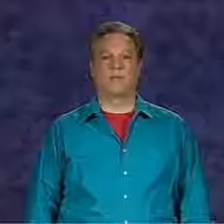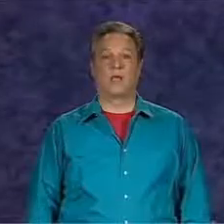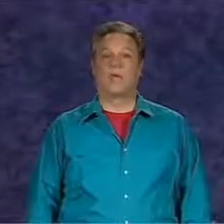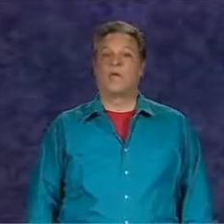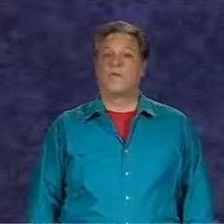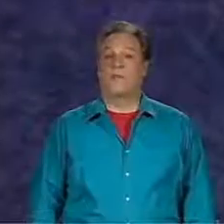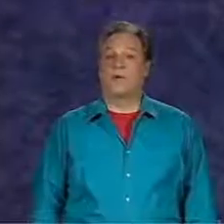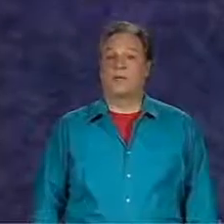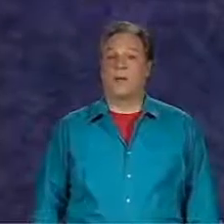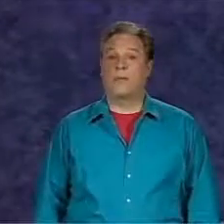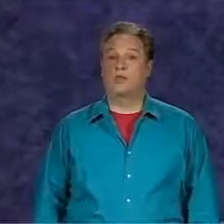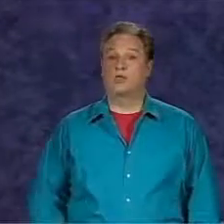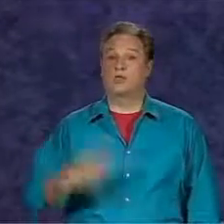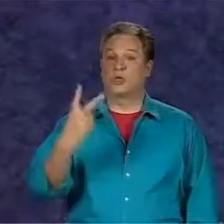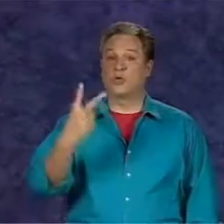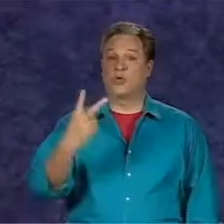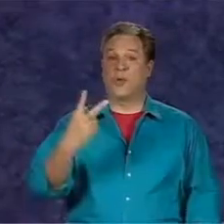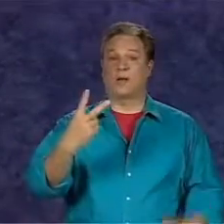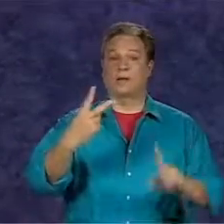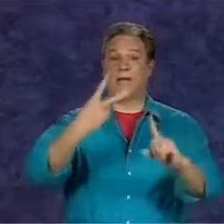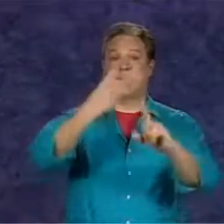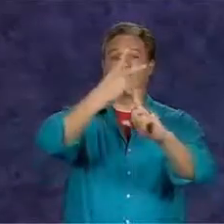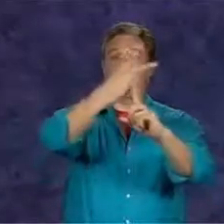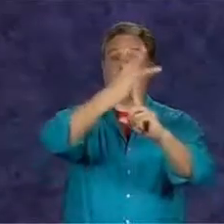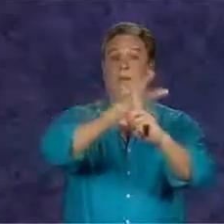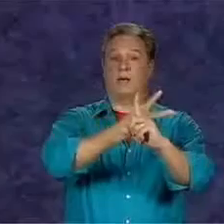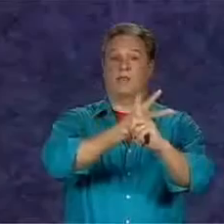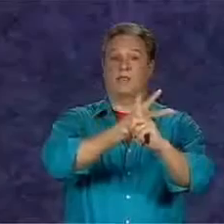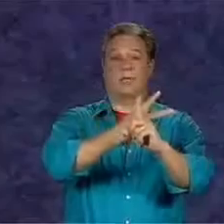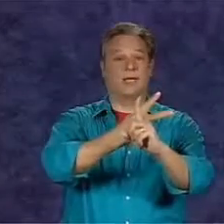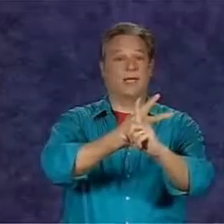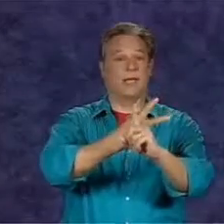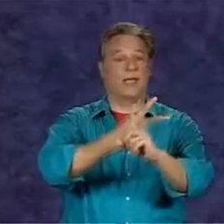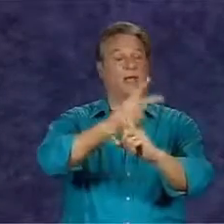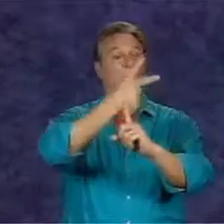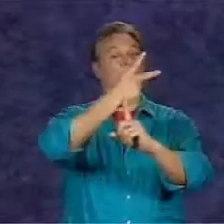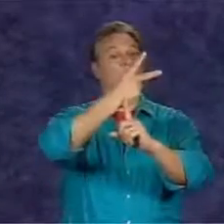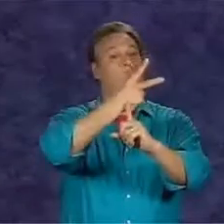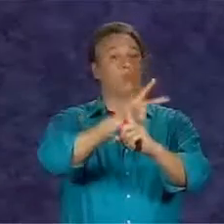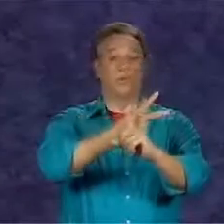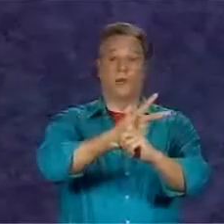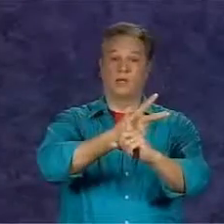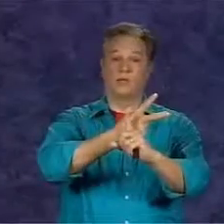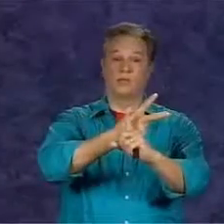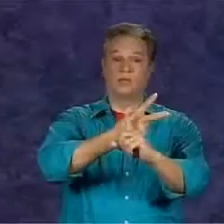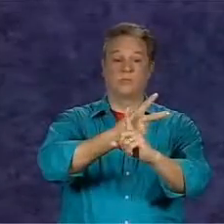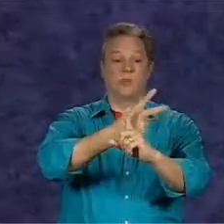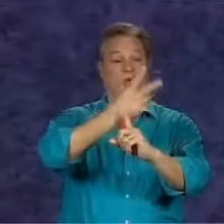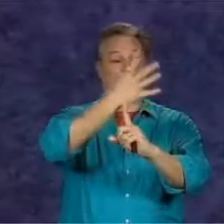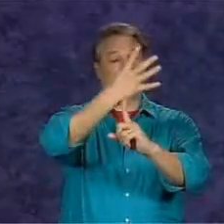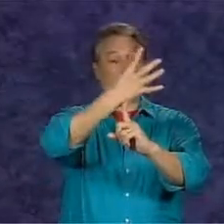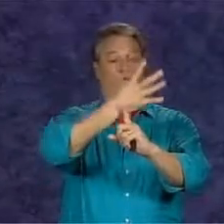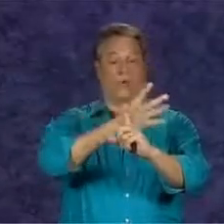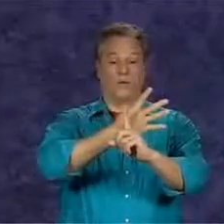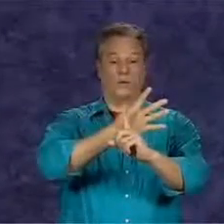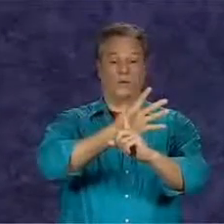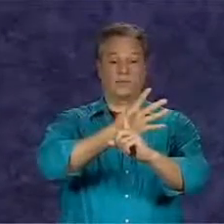Form the number 2 while signing month to indicate 2 months, 4 months,